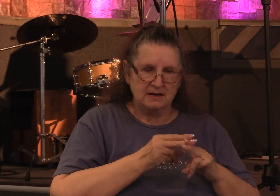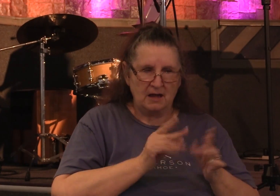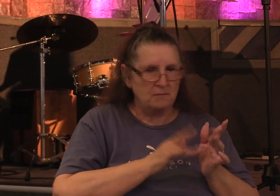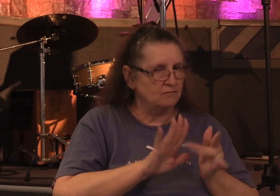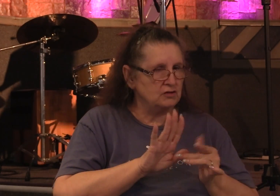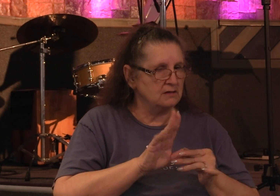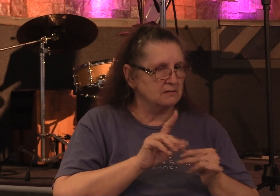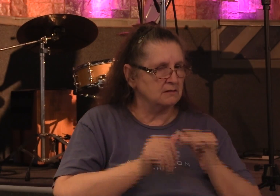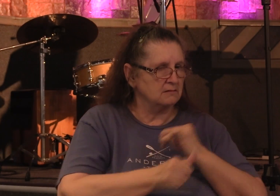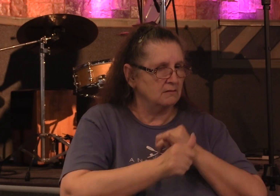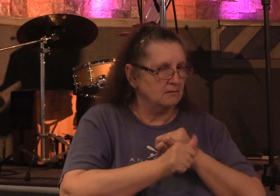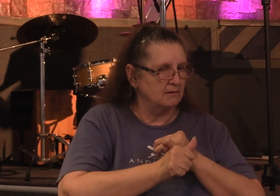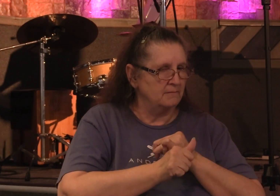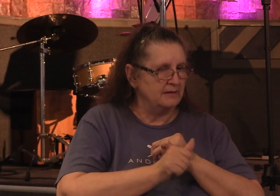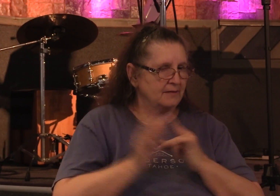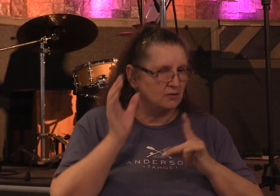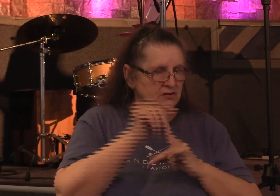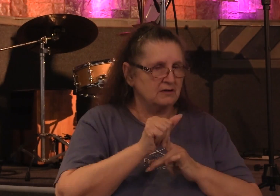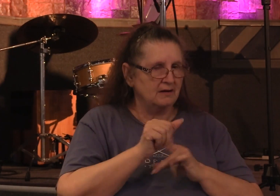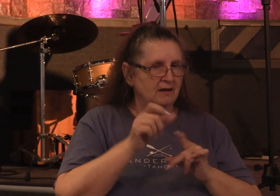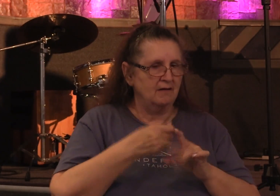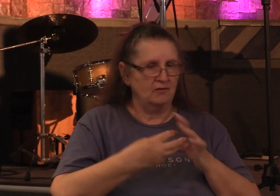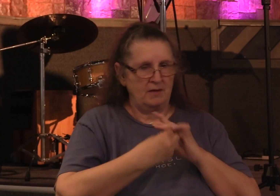those were attacks from outside the church